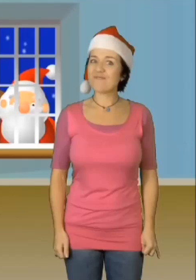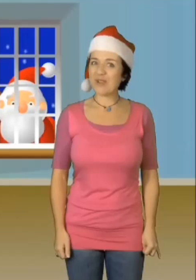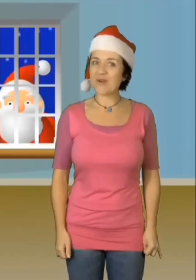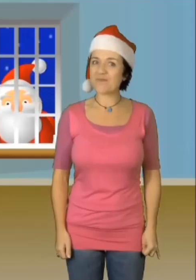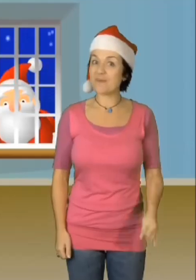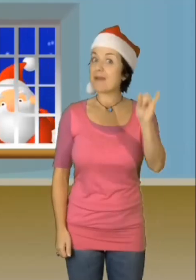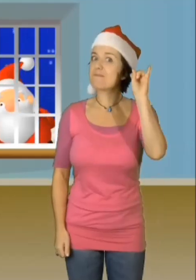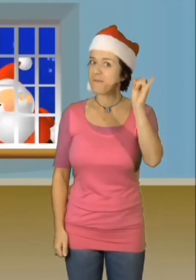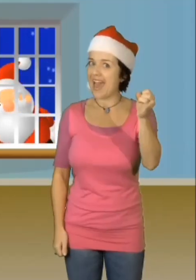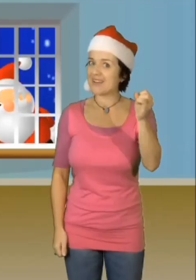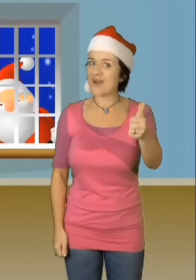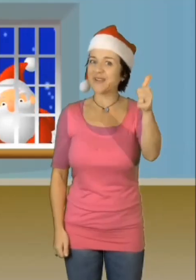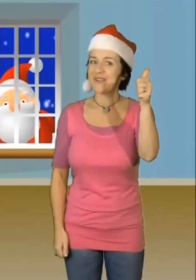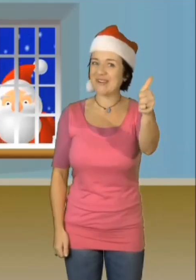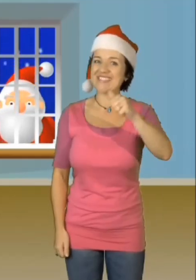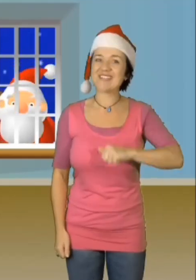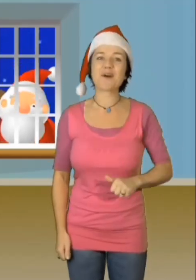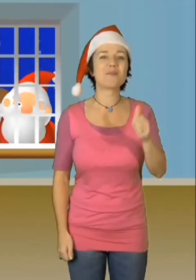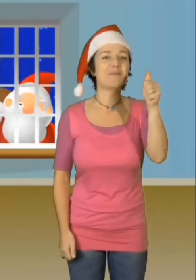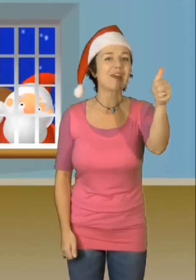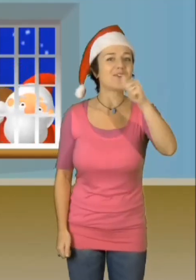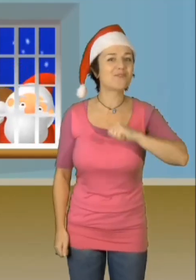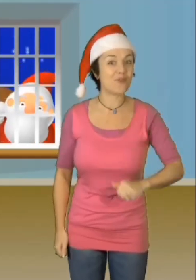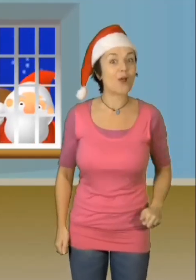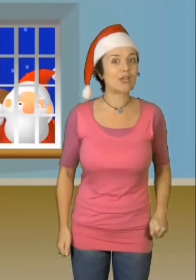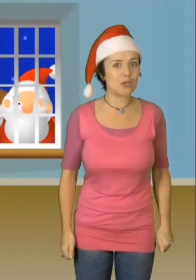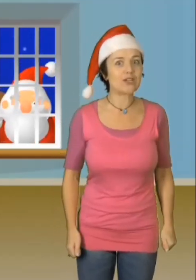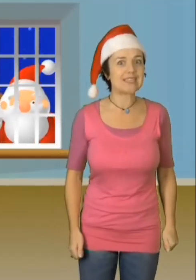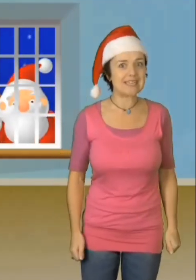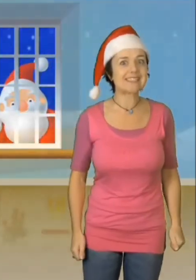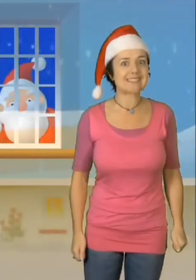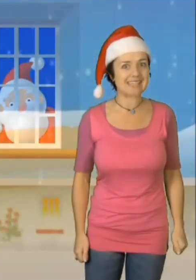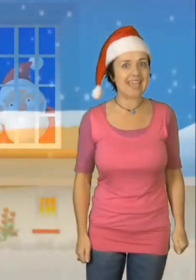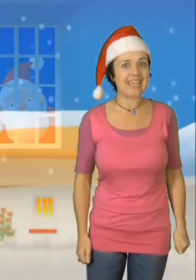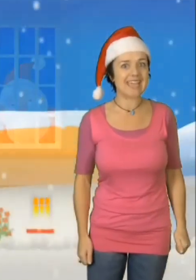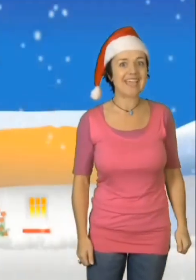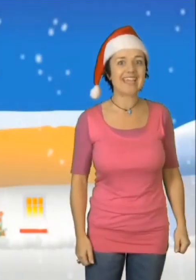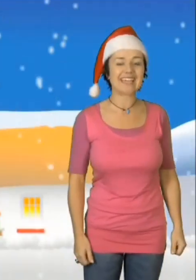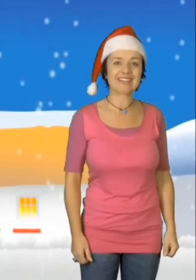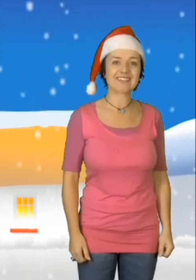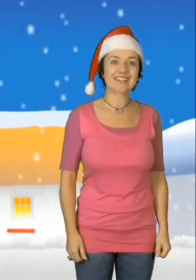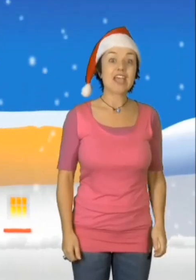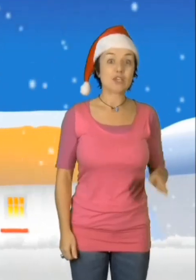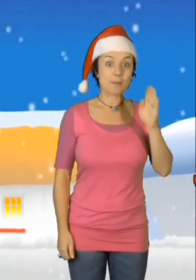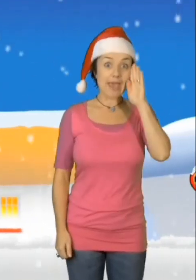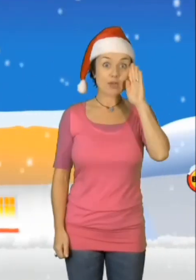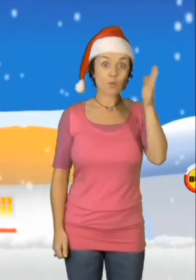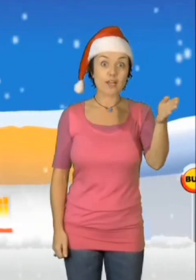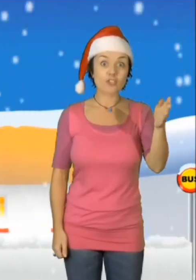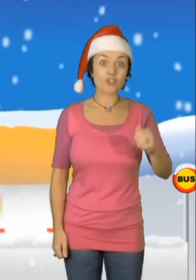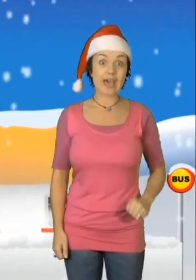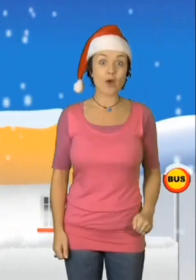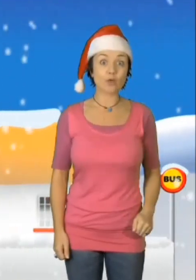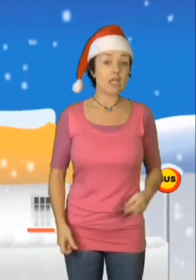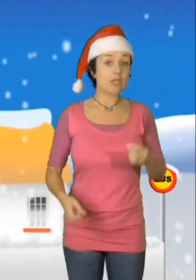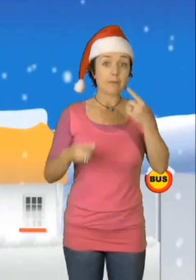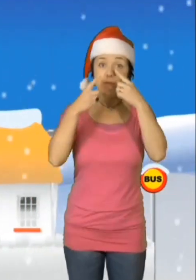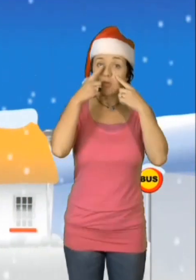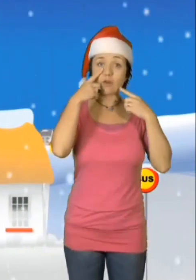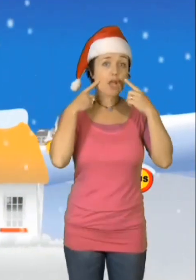if you've been bad or good, so be good for goodness sake. You better watch out, you better